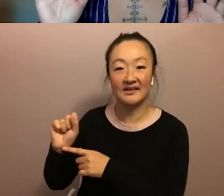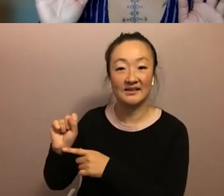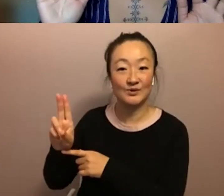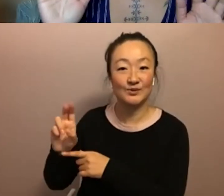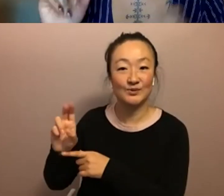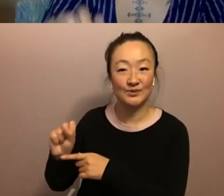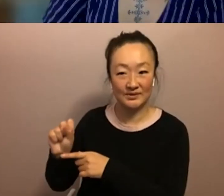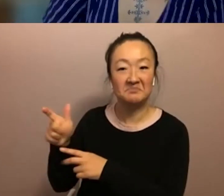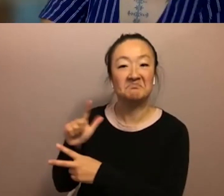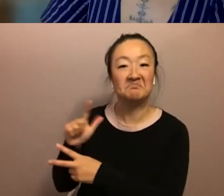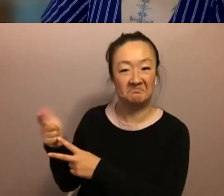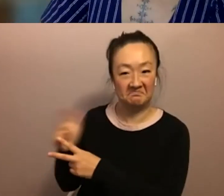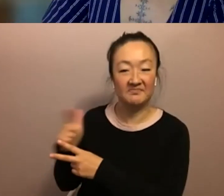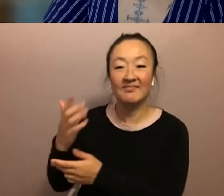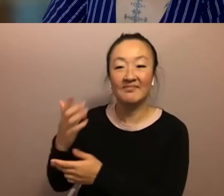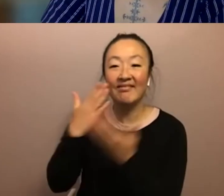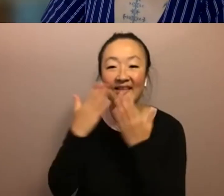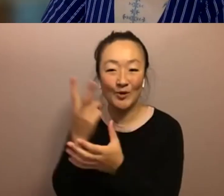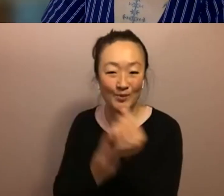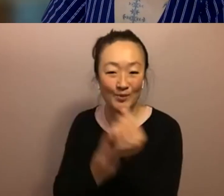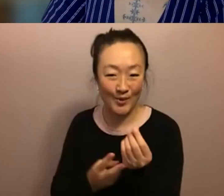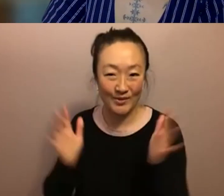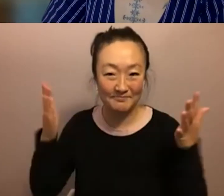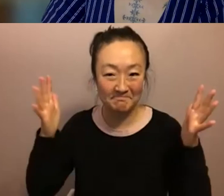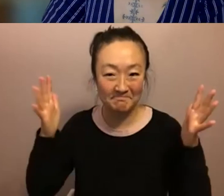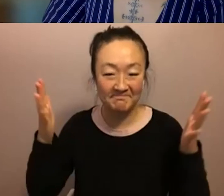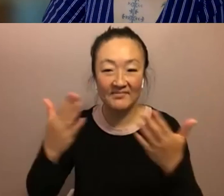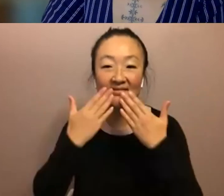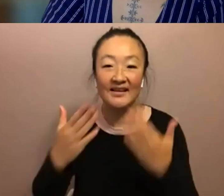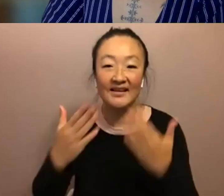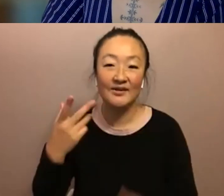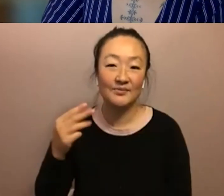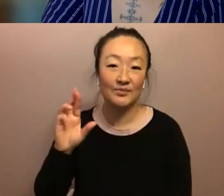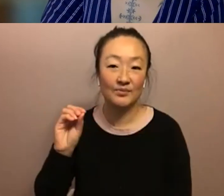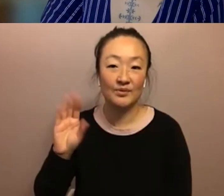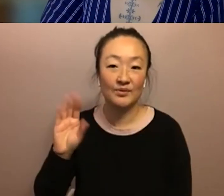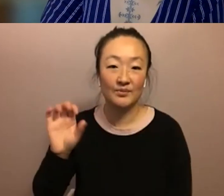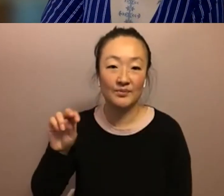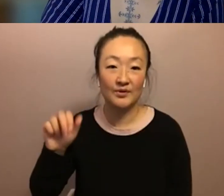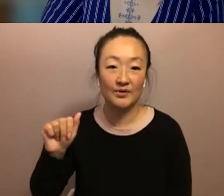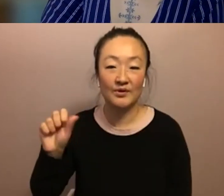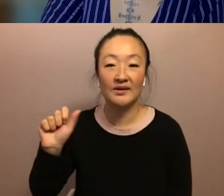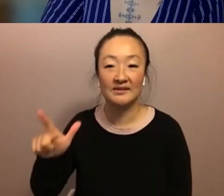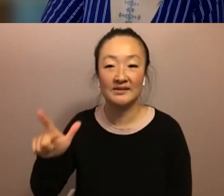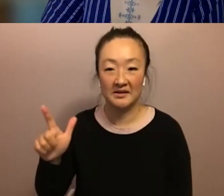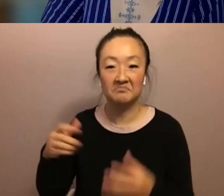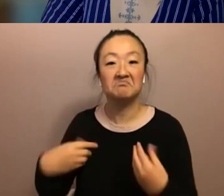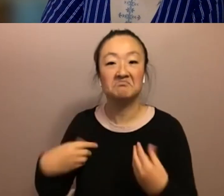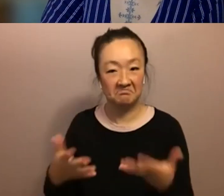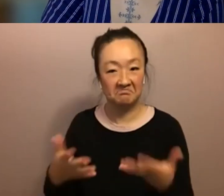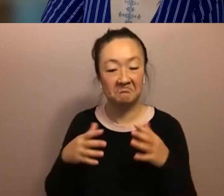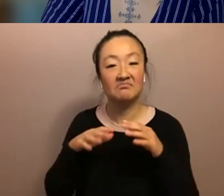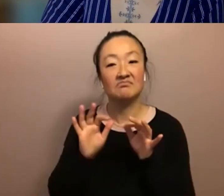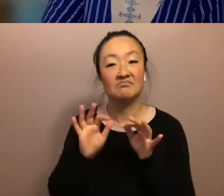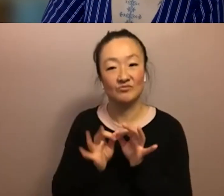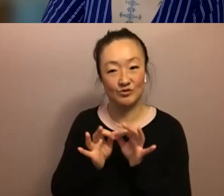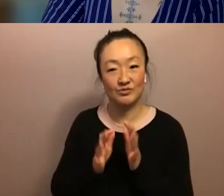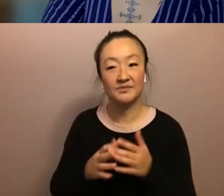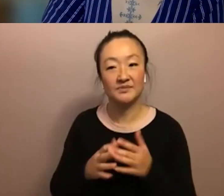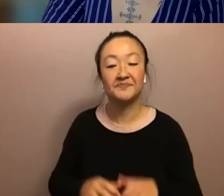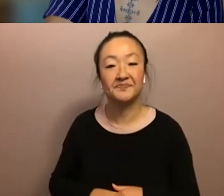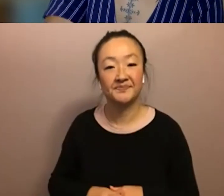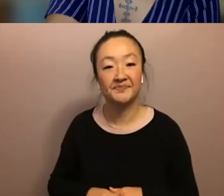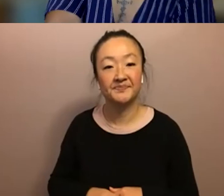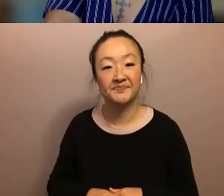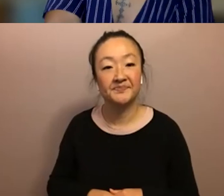this evening um thank you both and thank you as always to pro bono asl for helping us make our events accessible um